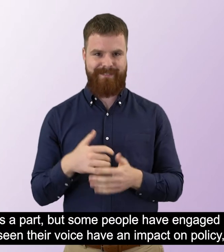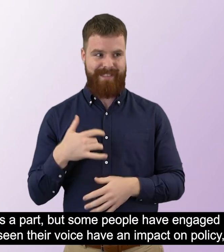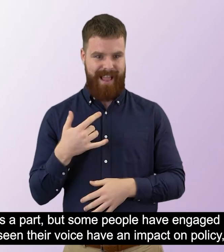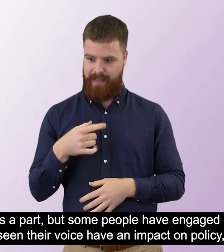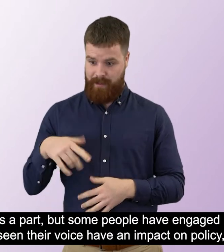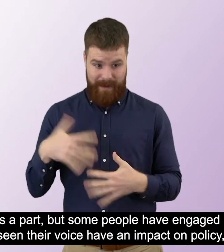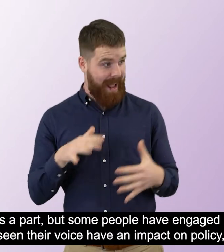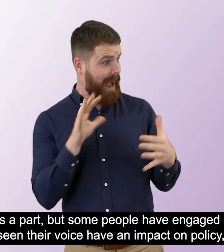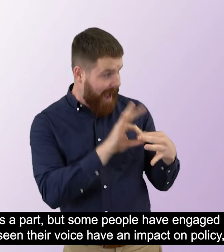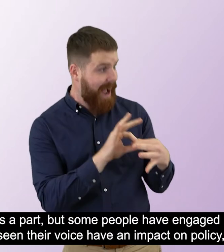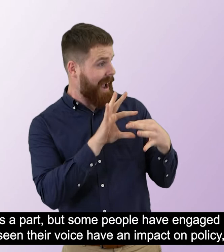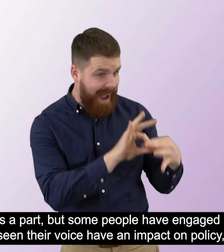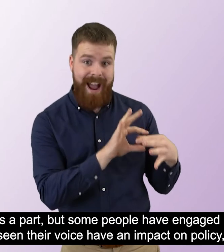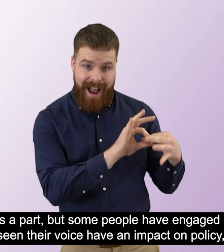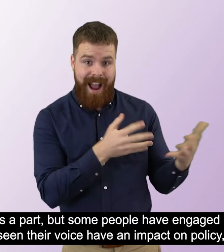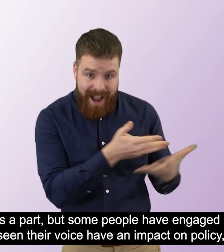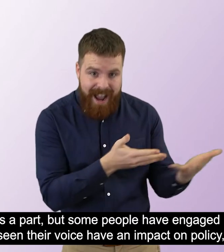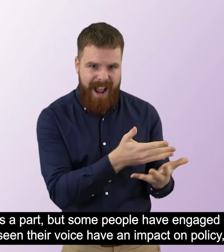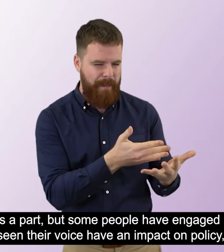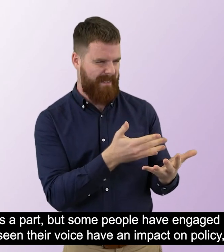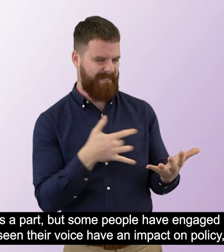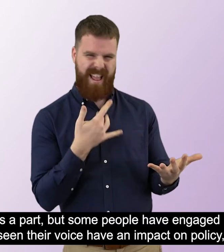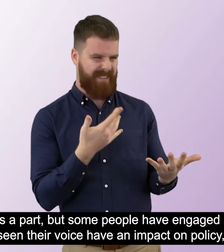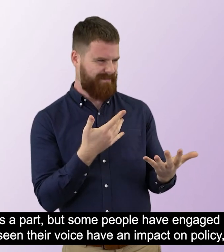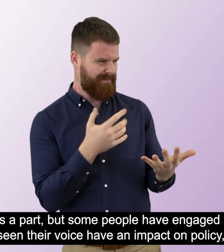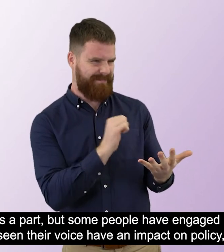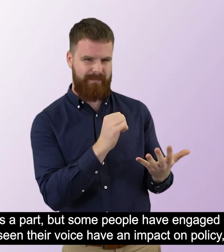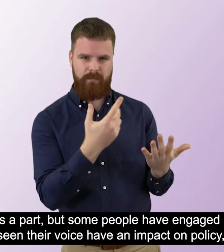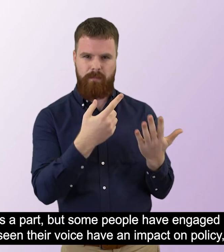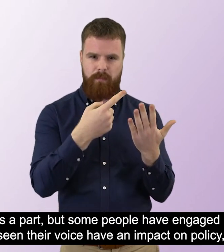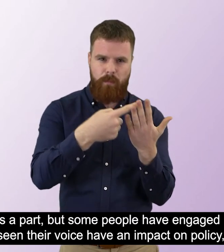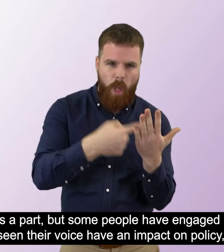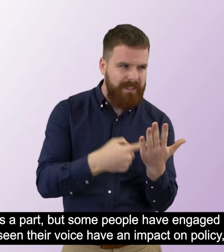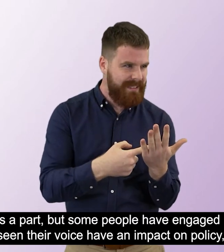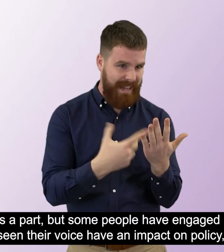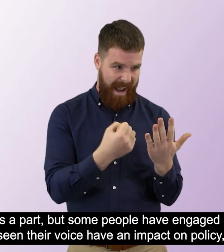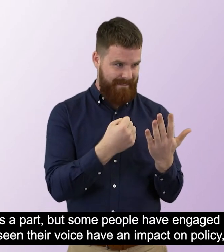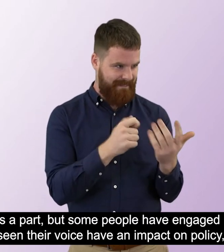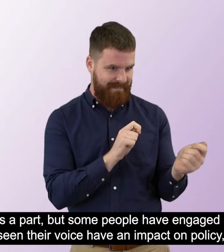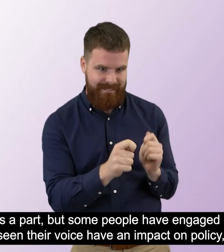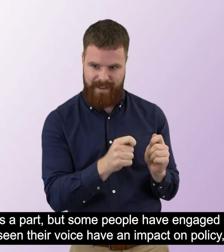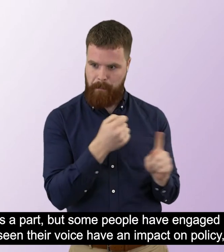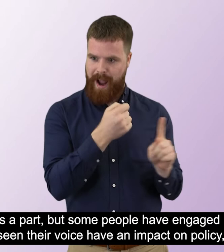The media plays a part, but some people have engaged with us and not seen their voice have an impact on policy,